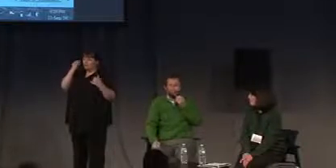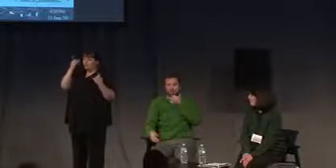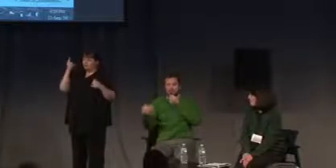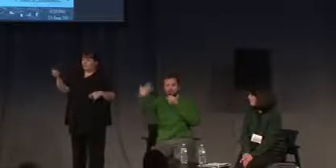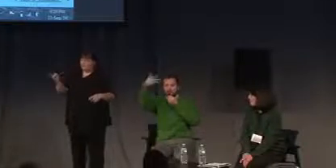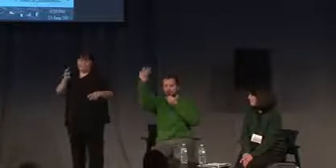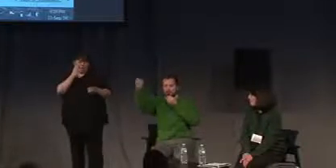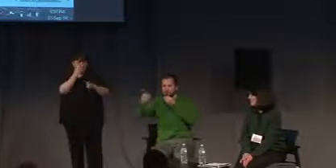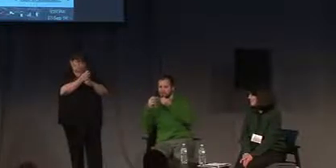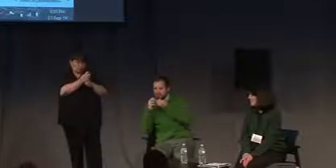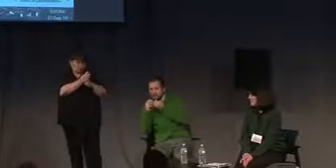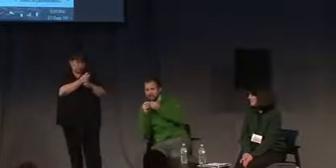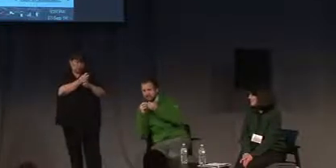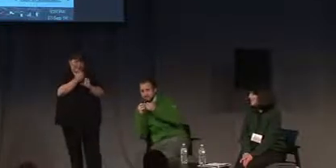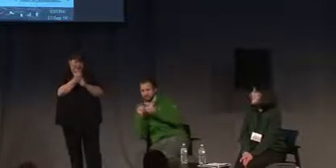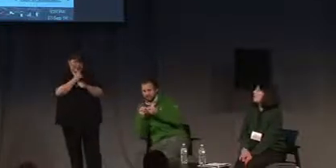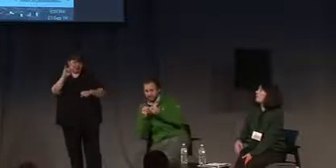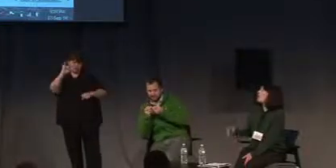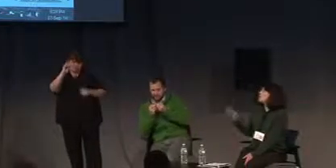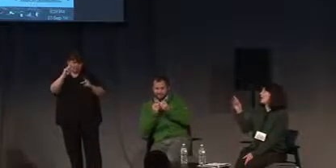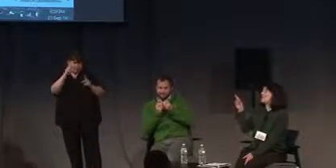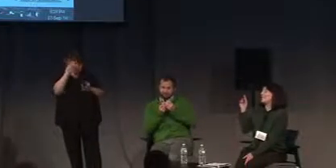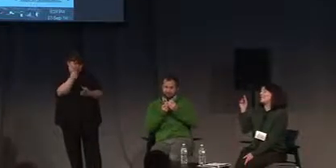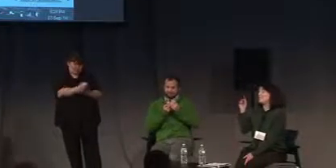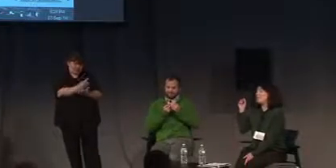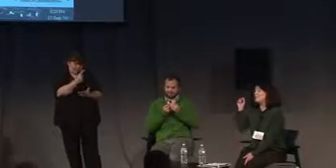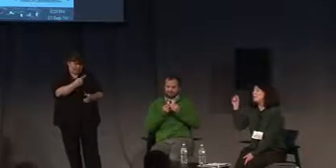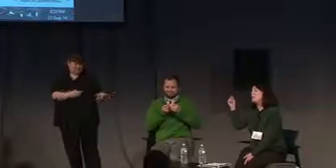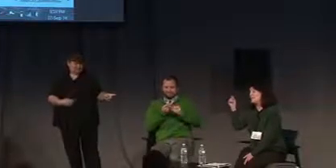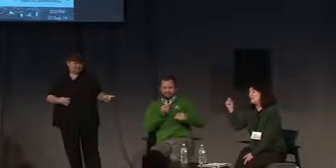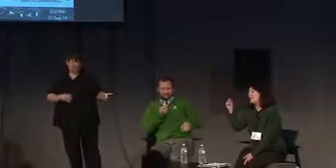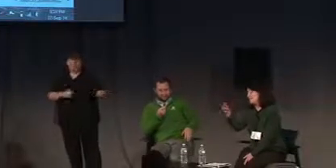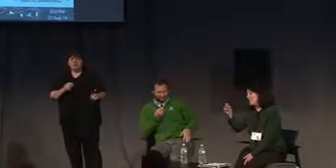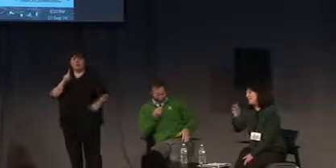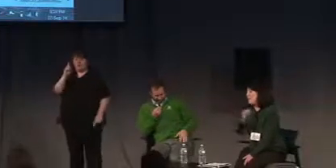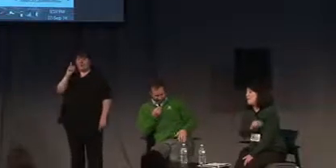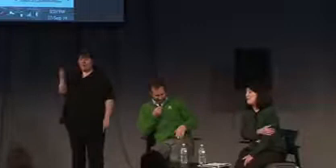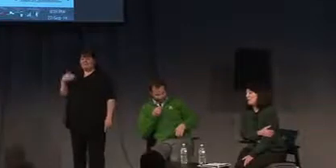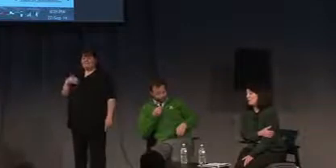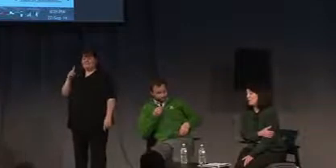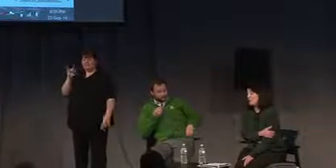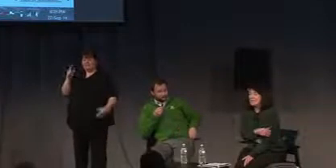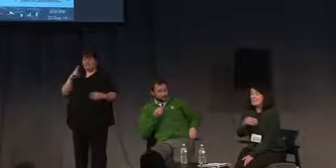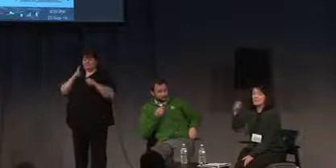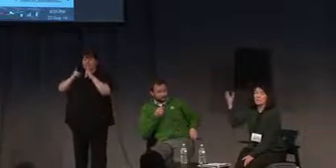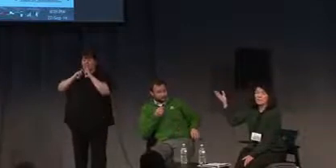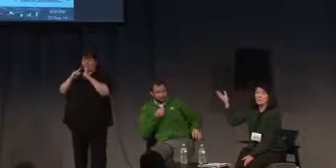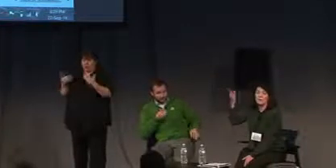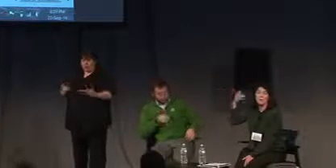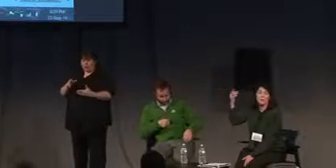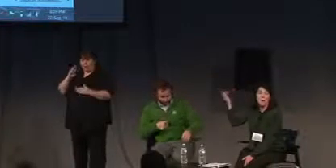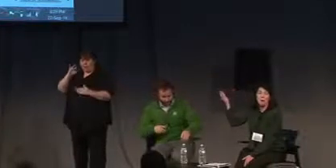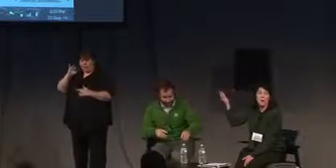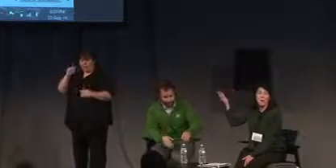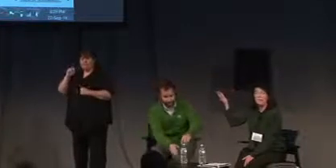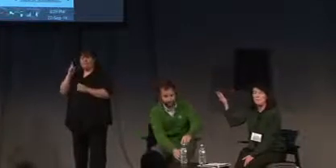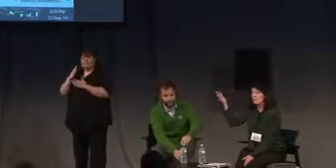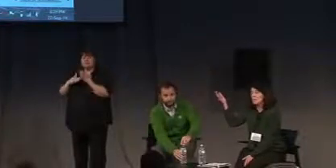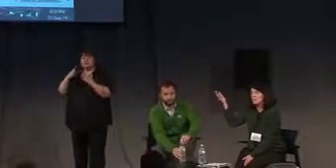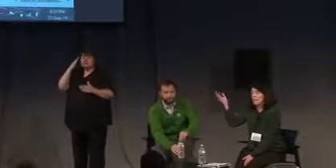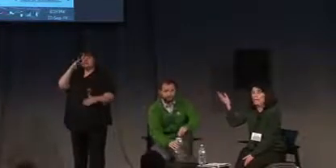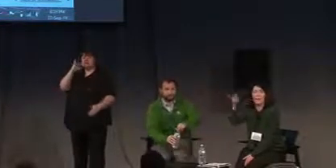here at MIT. Well, I wanted to say, one of the things that we did talk about here at MIT, some of you know Joe